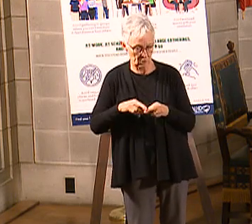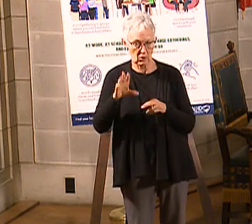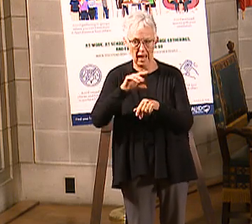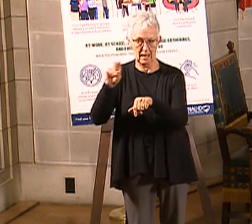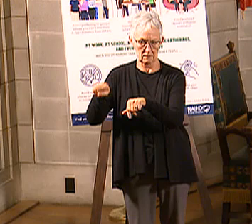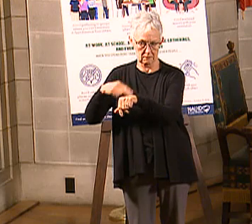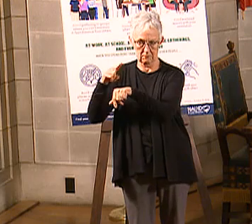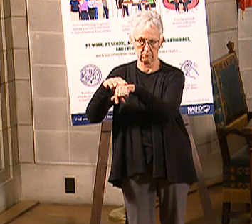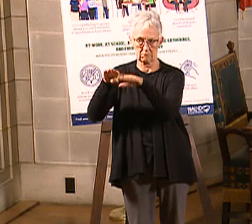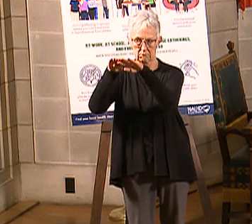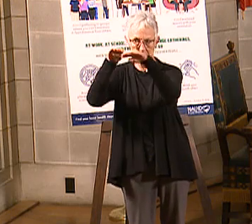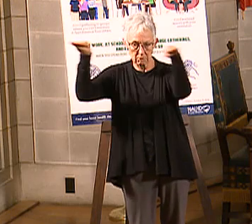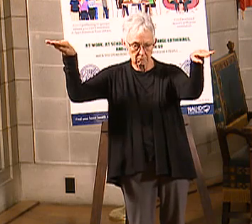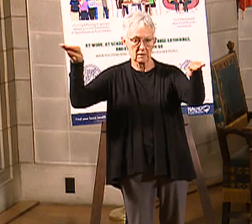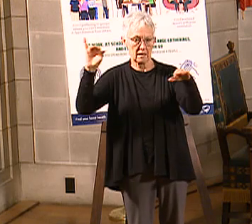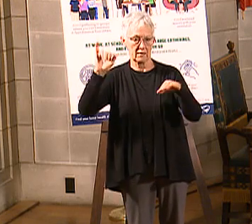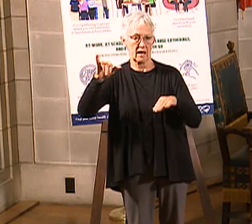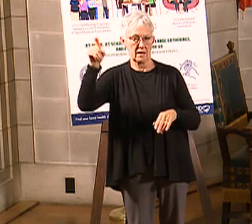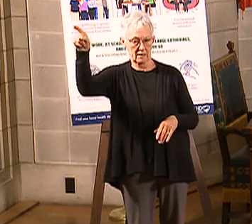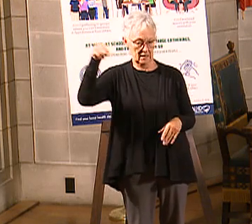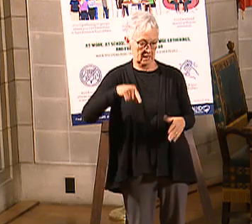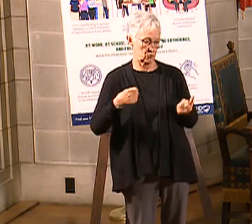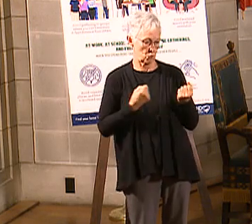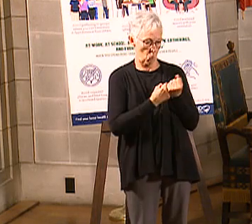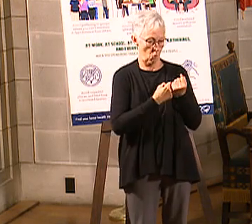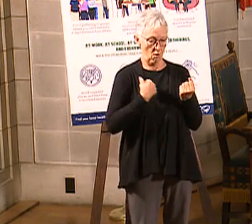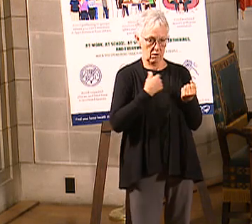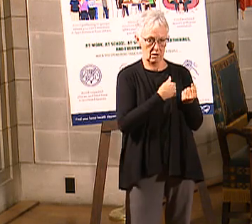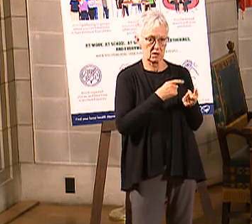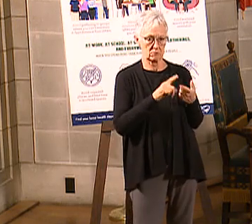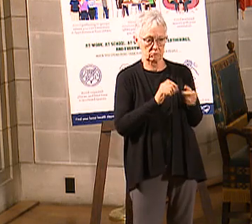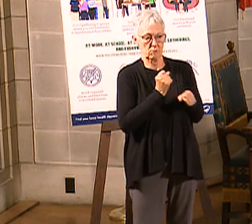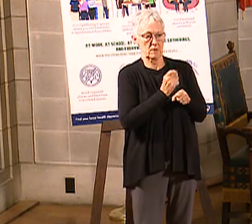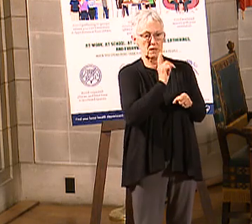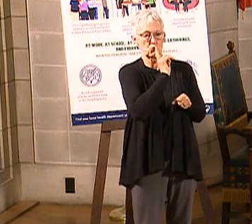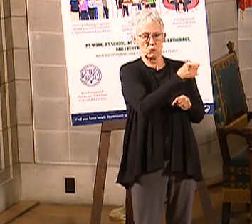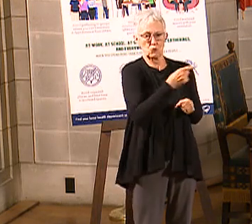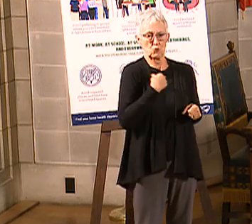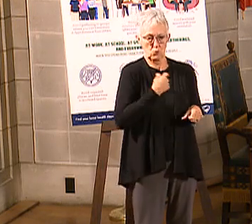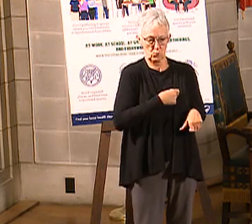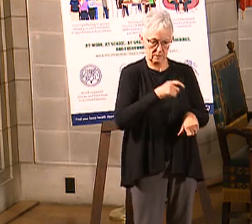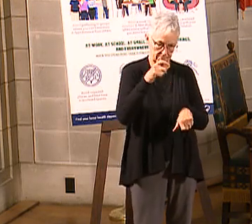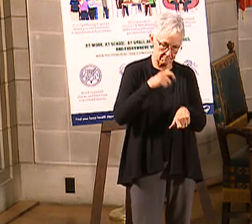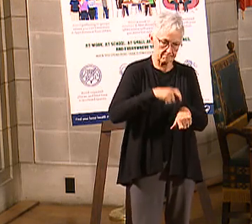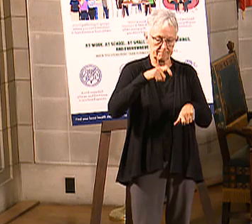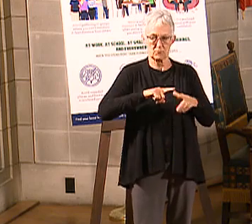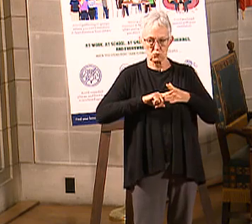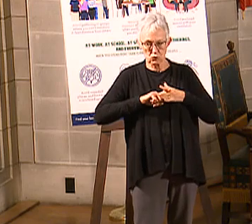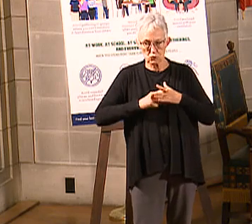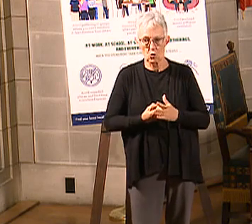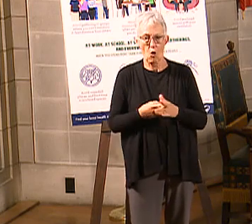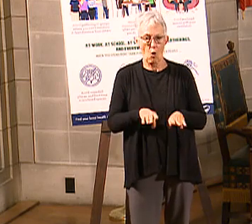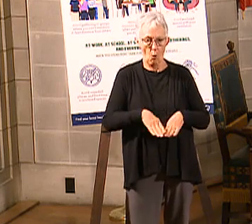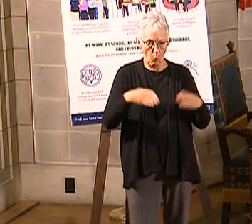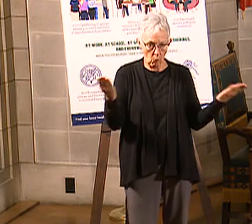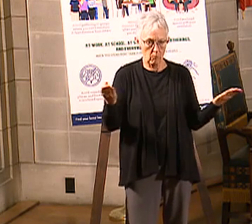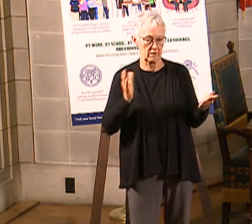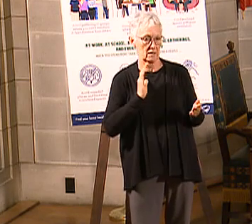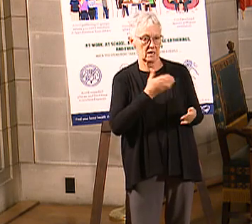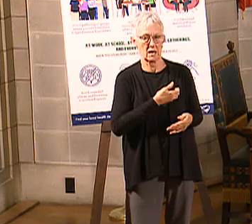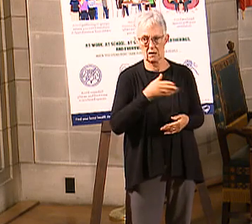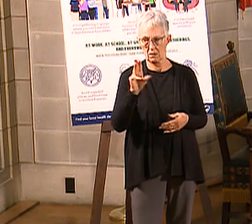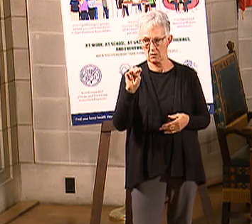level, that has really ensured that we have a timely launch of our Medicaid expansion and the demonstration